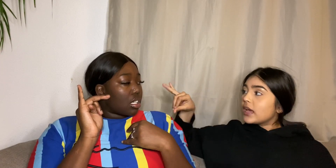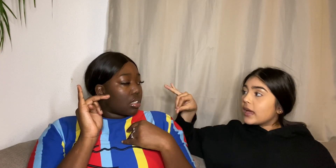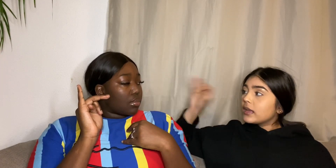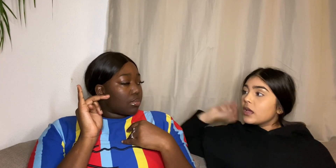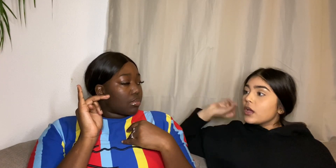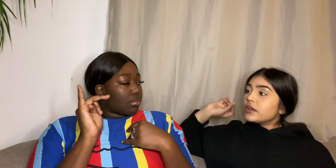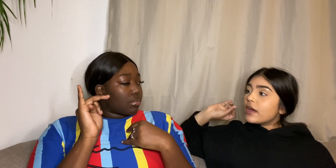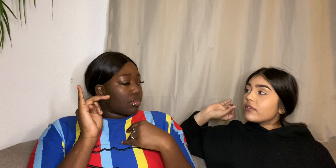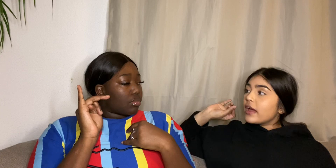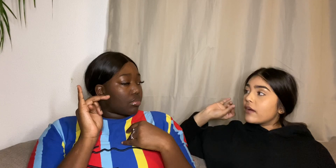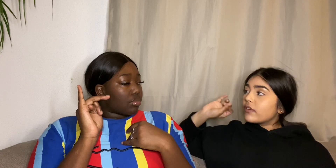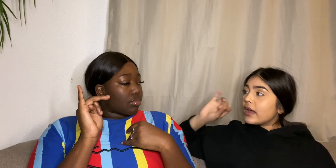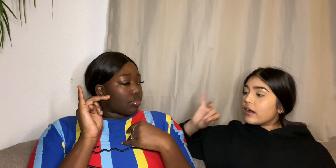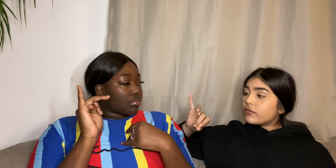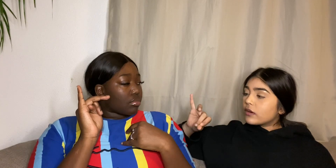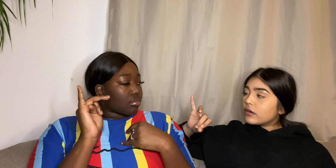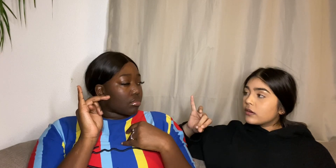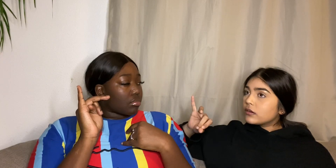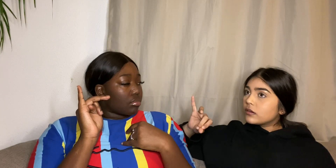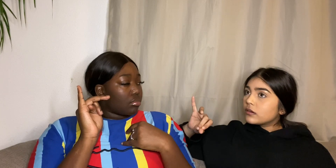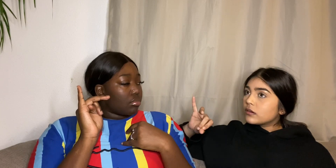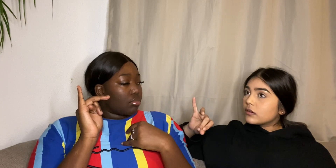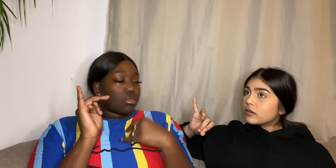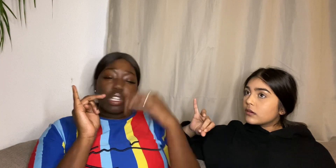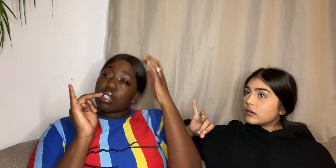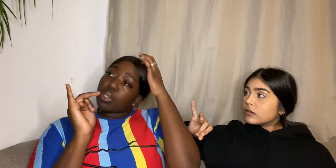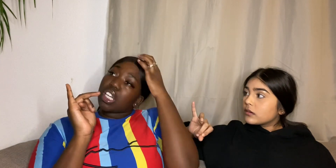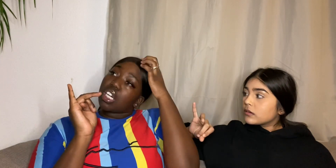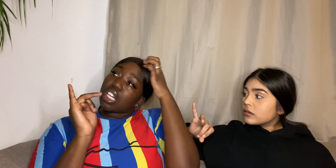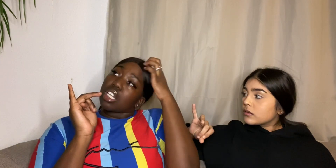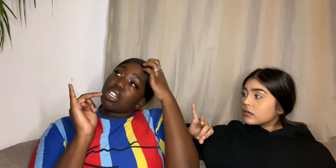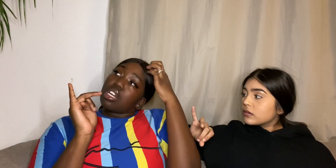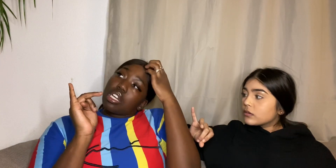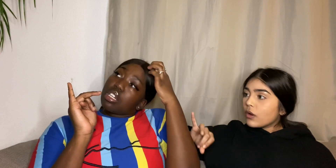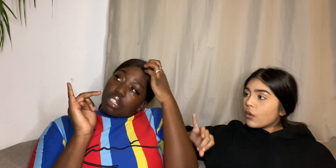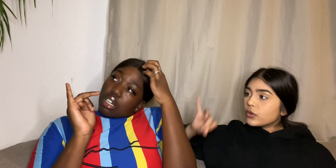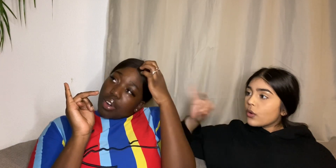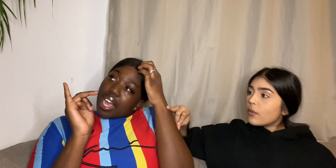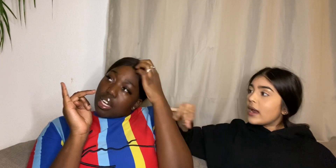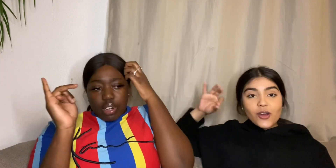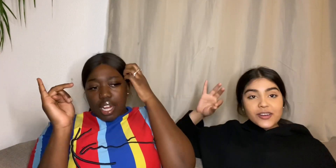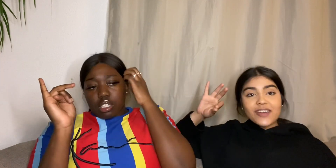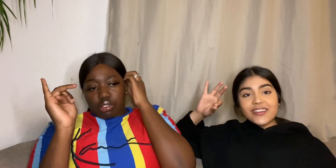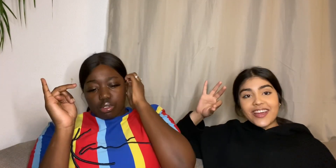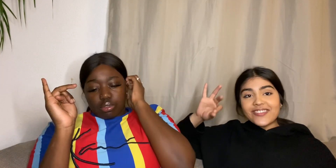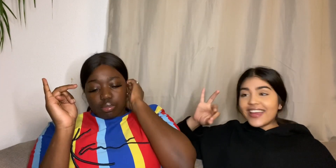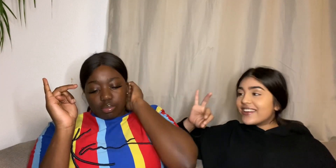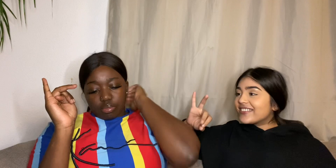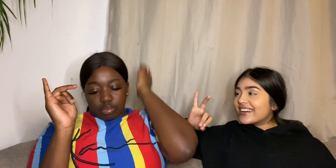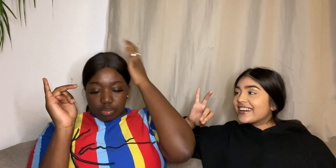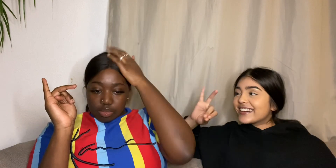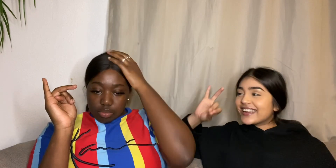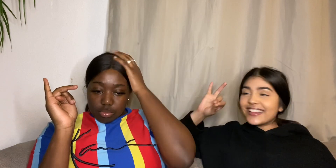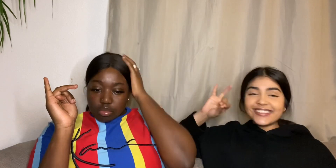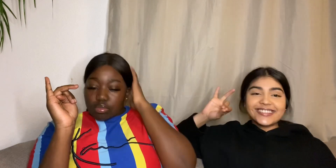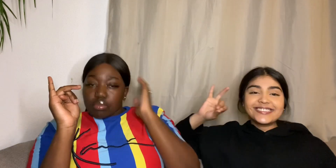Never have I ever No I don't wanna hear this No Never have I ever get to